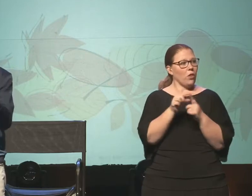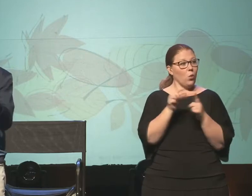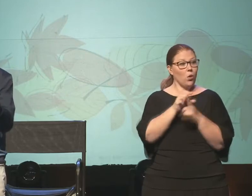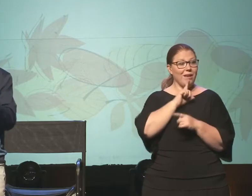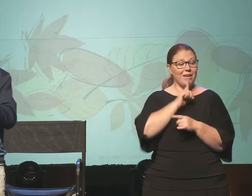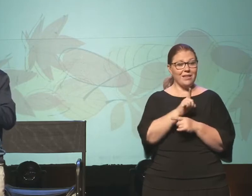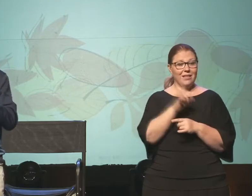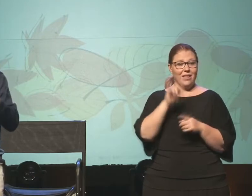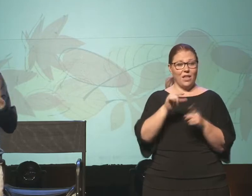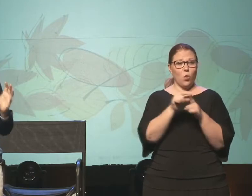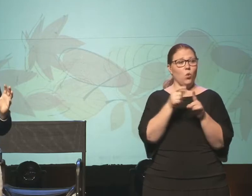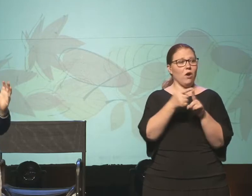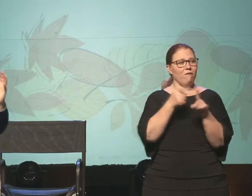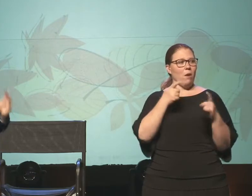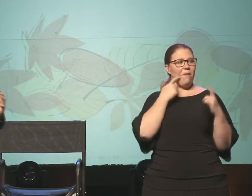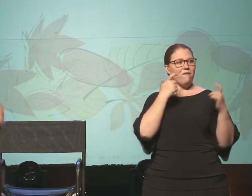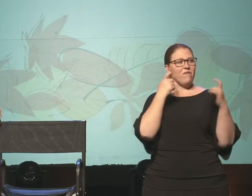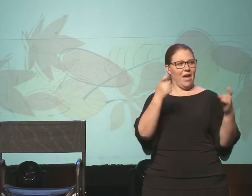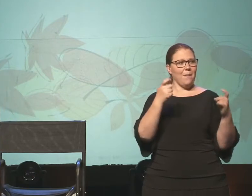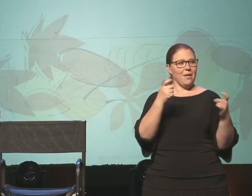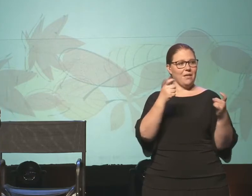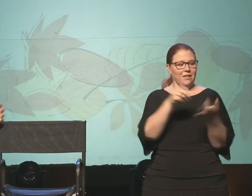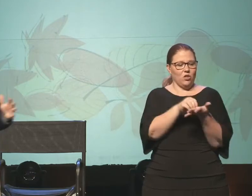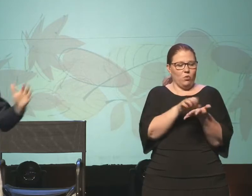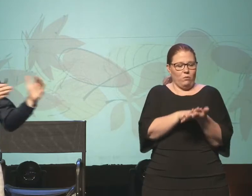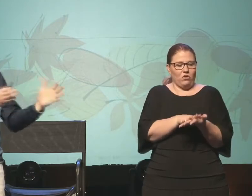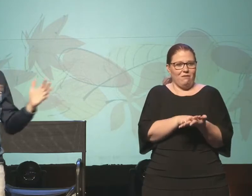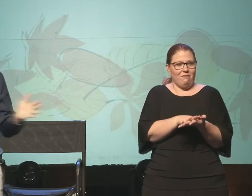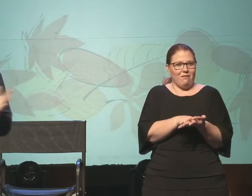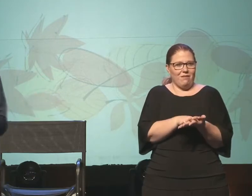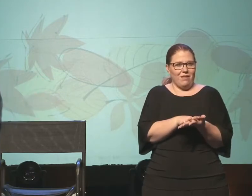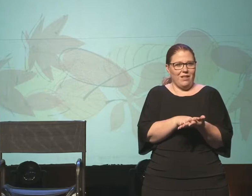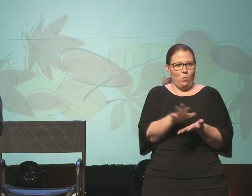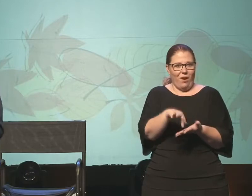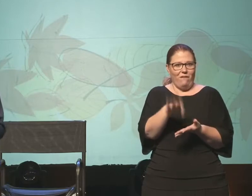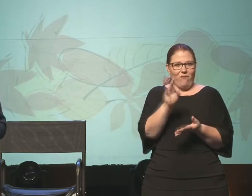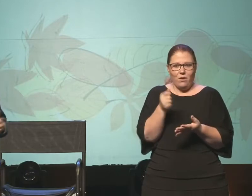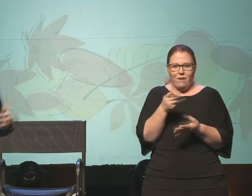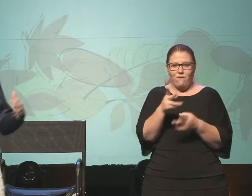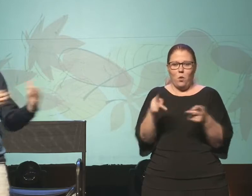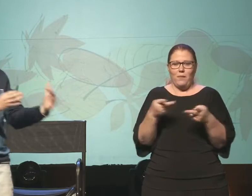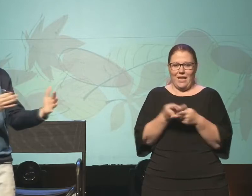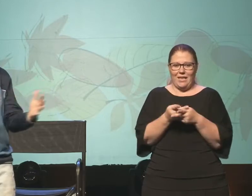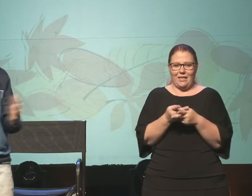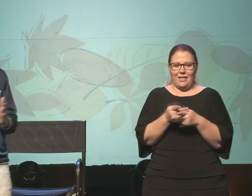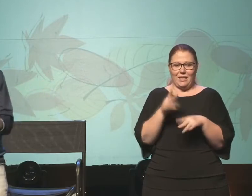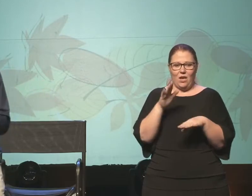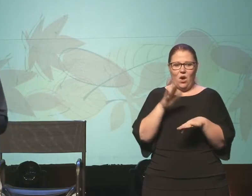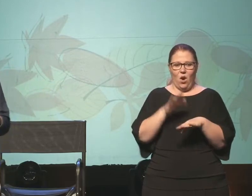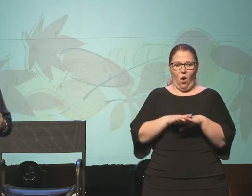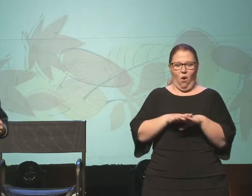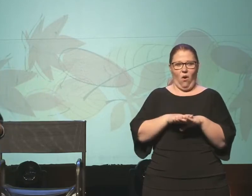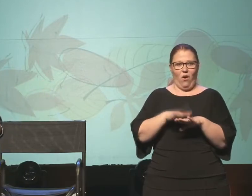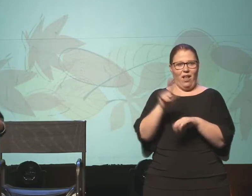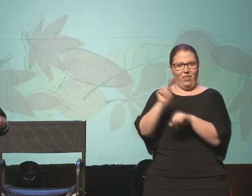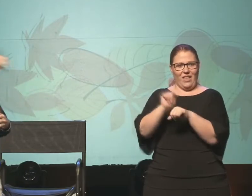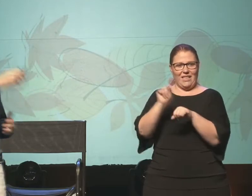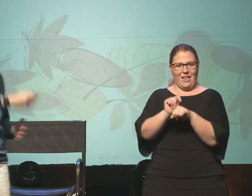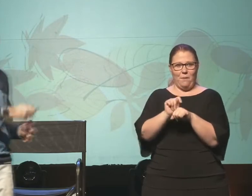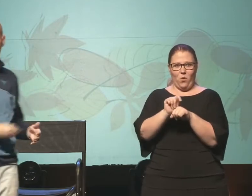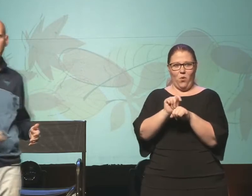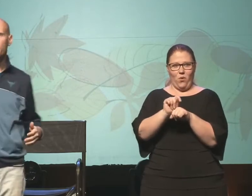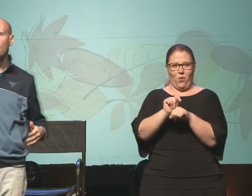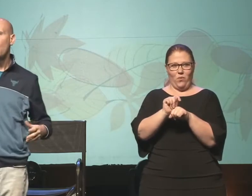very word that comes from a very famous inscription that would have been found at a few places along the balustrade of the temple. Now the